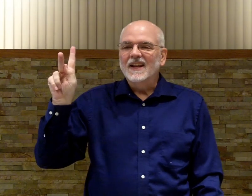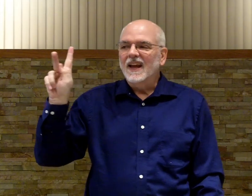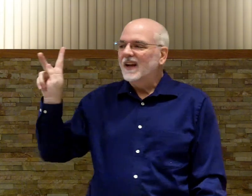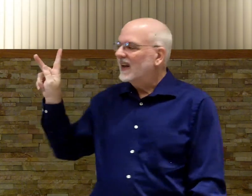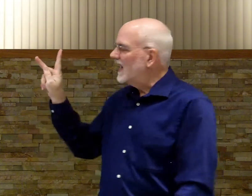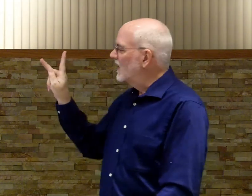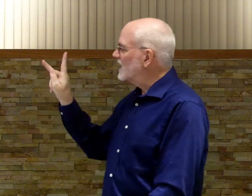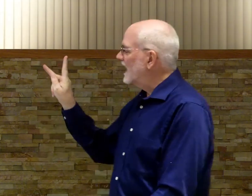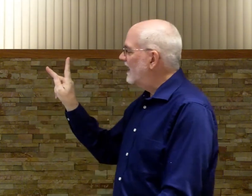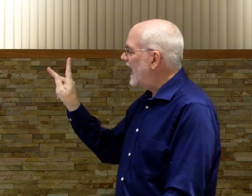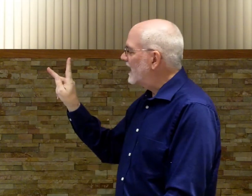And it kind of looks like that.